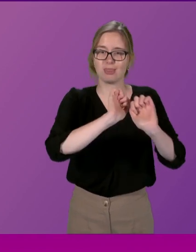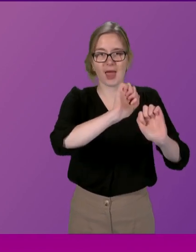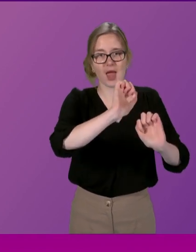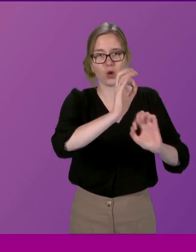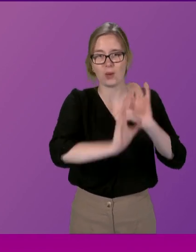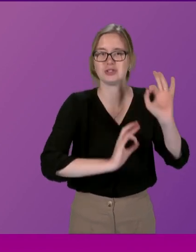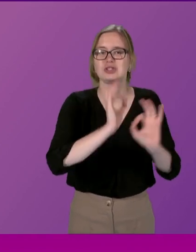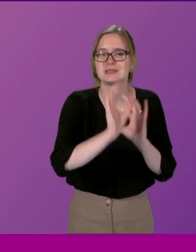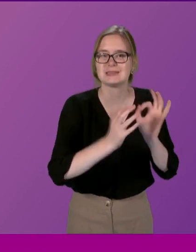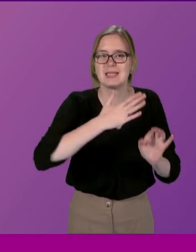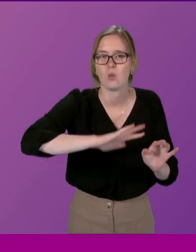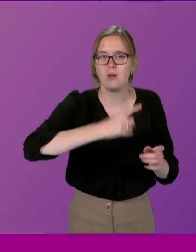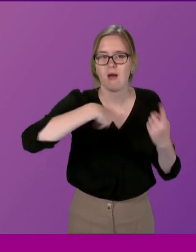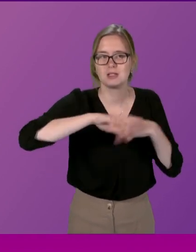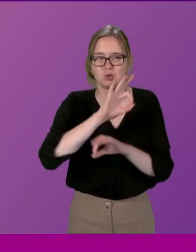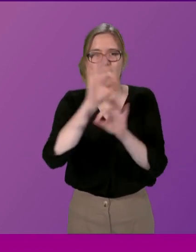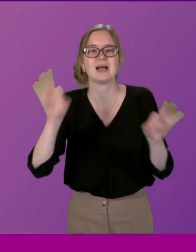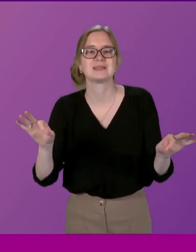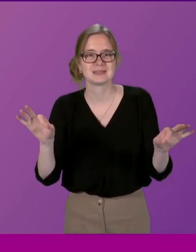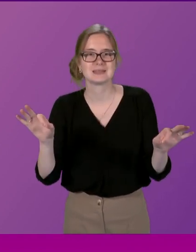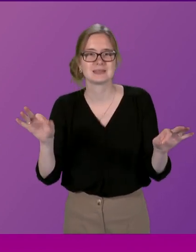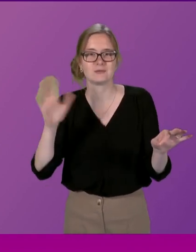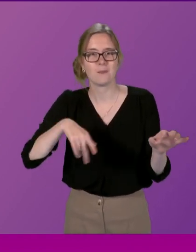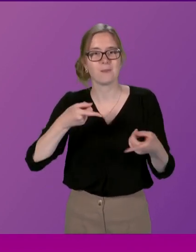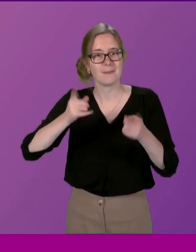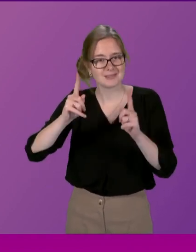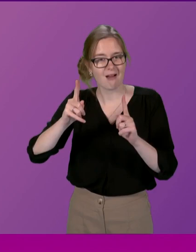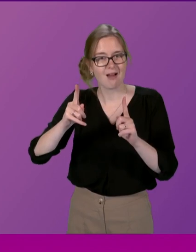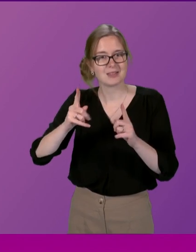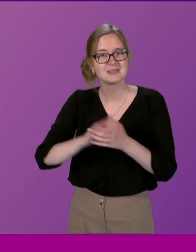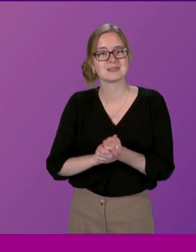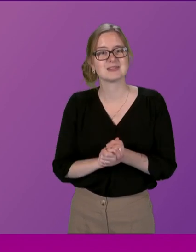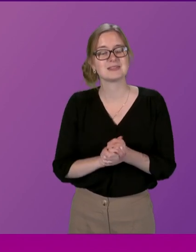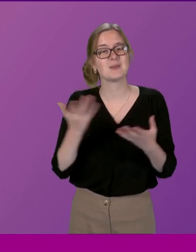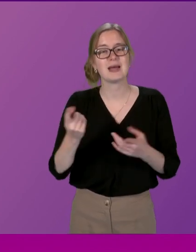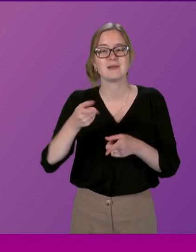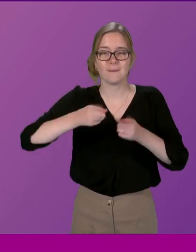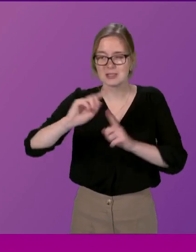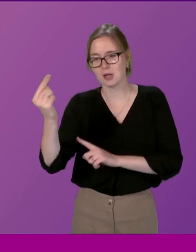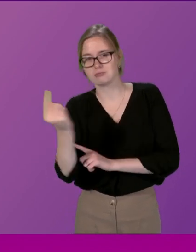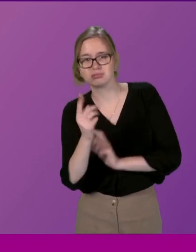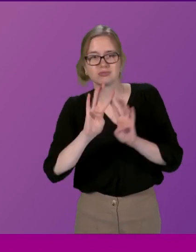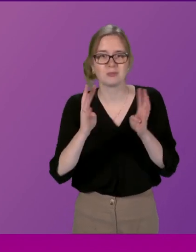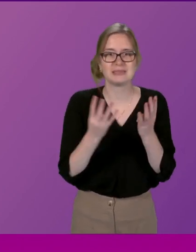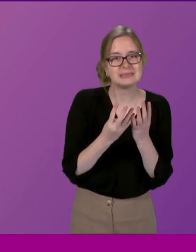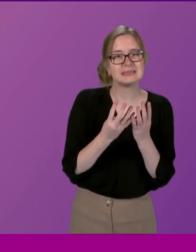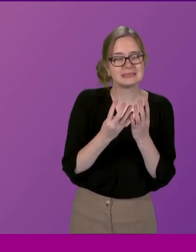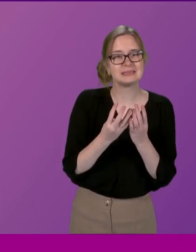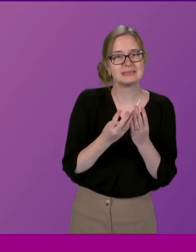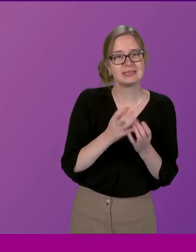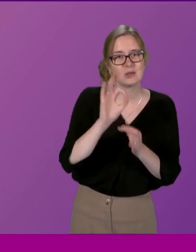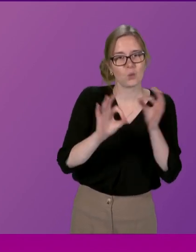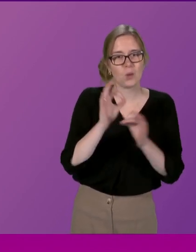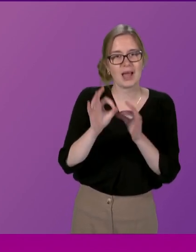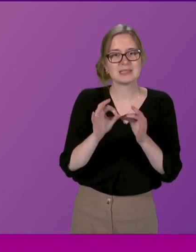that they wanted us to ask of the minister so we had the minister coming to committee and we asked